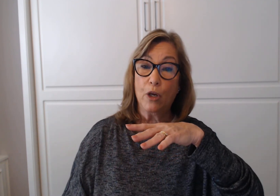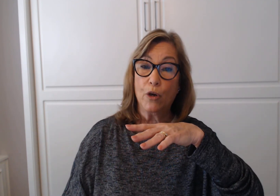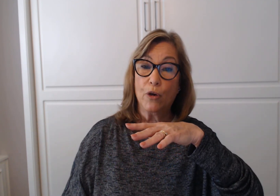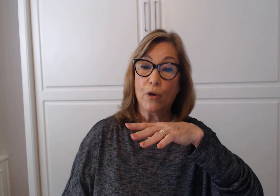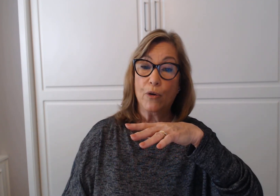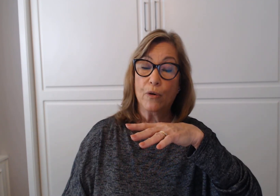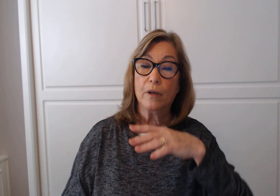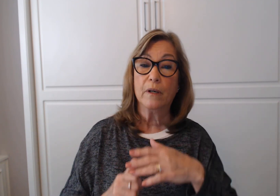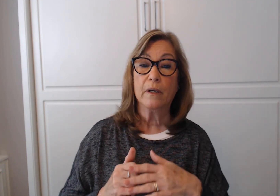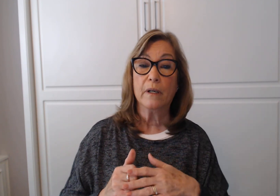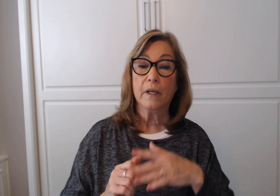Disappeared.